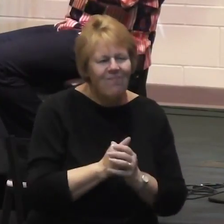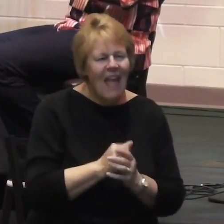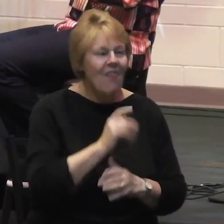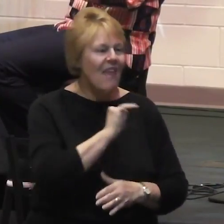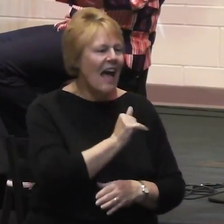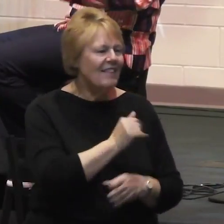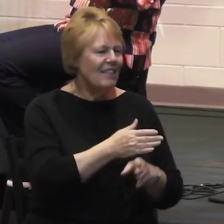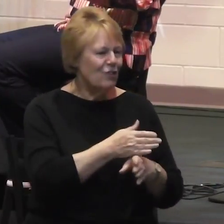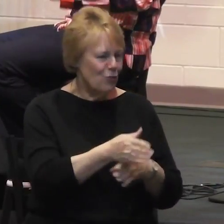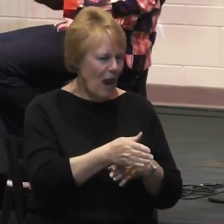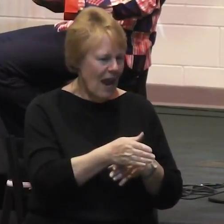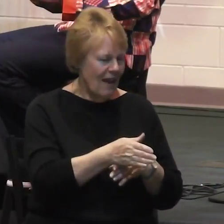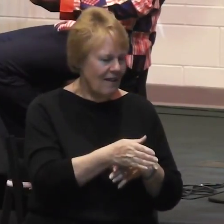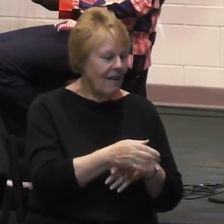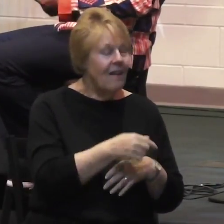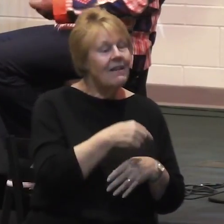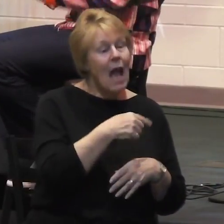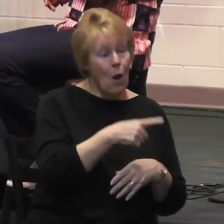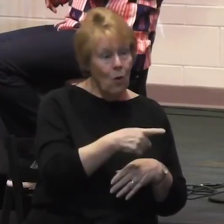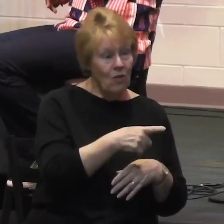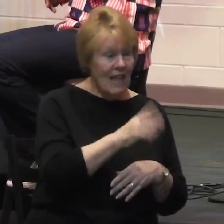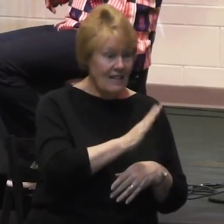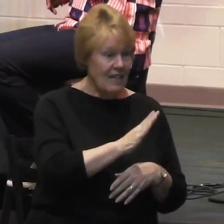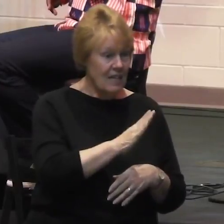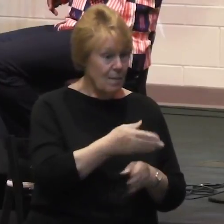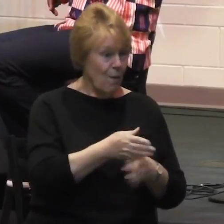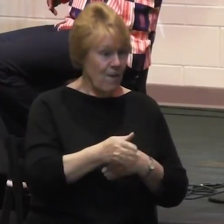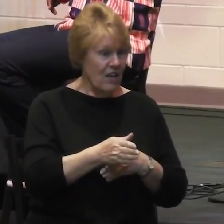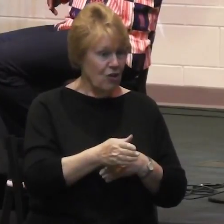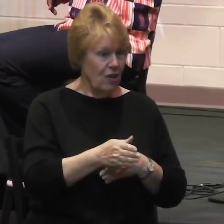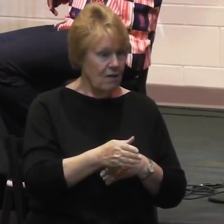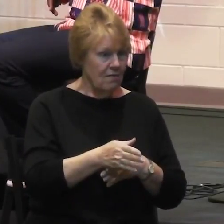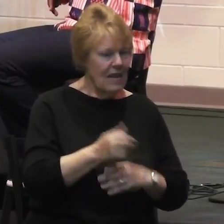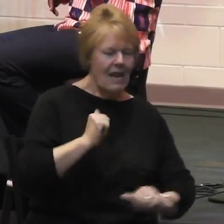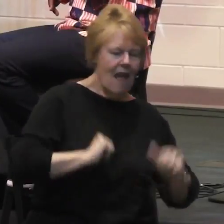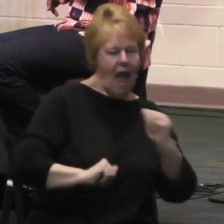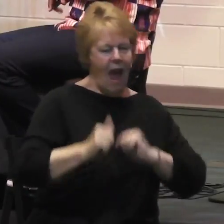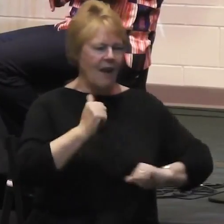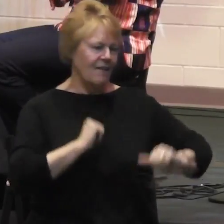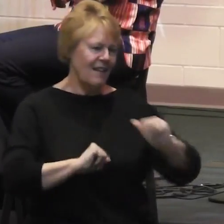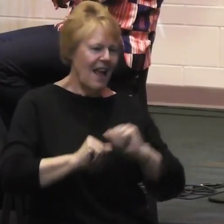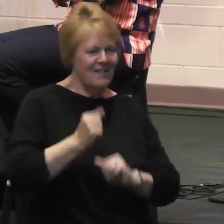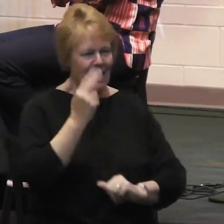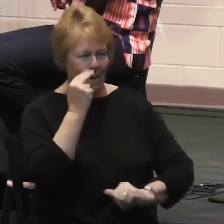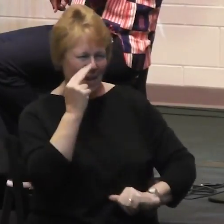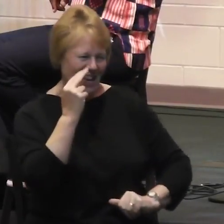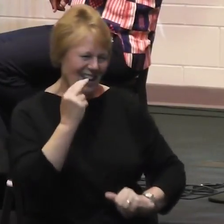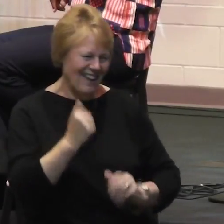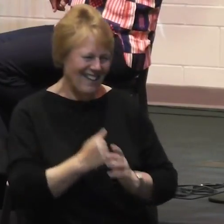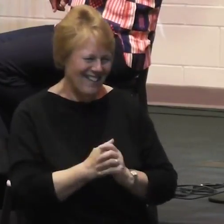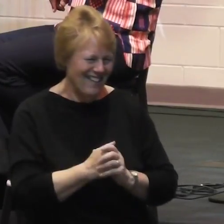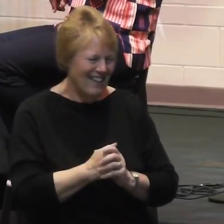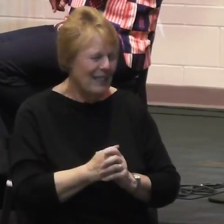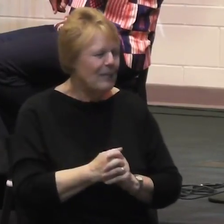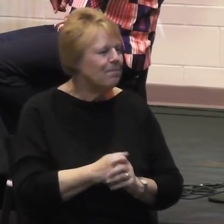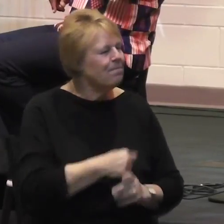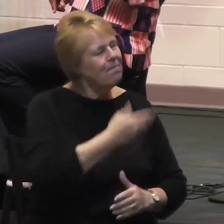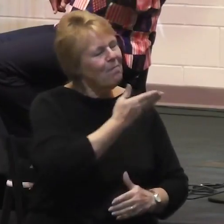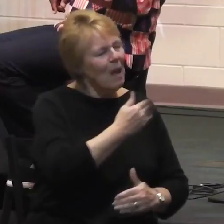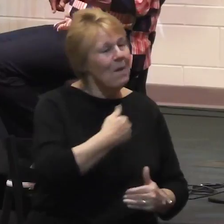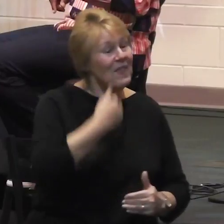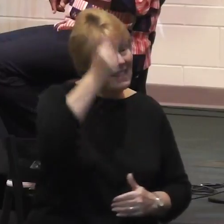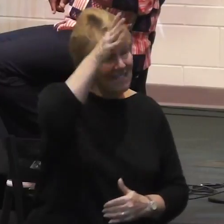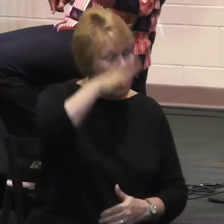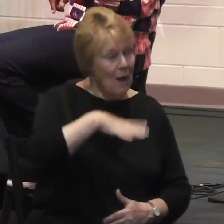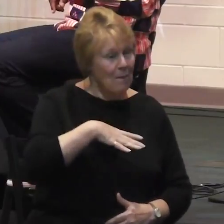He does business as a comedian. And on this particular day, as we were doing the graduation, this young man